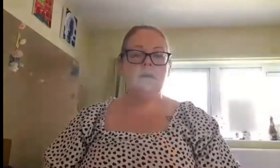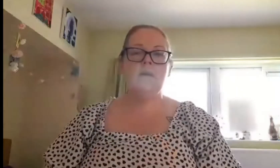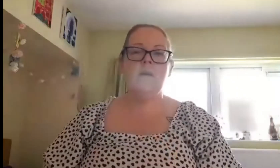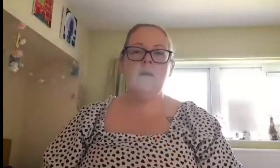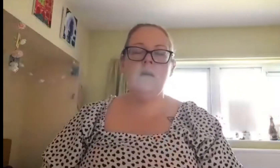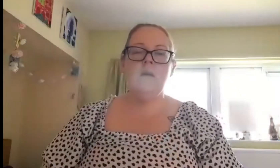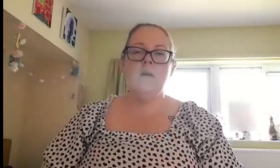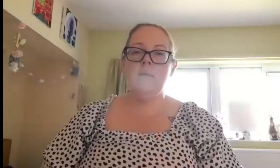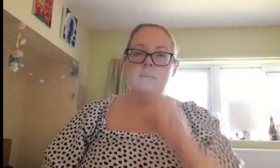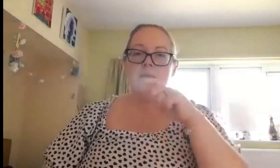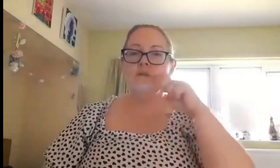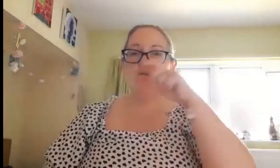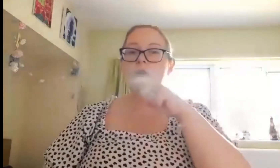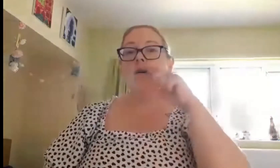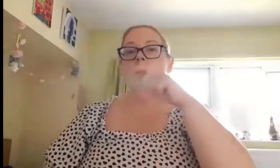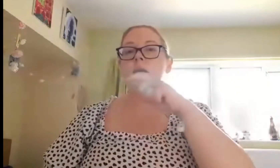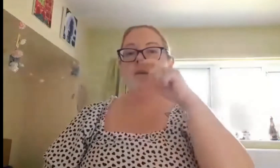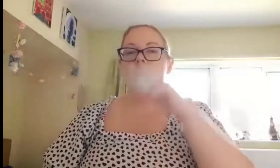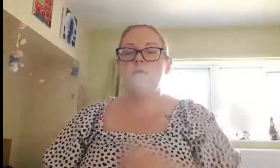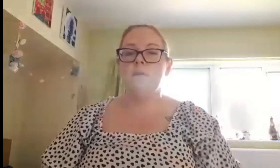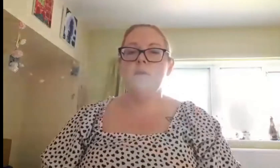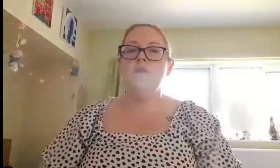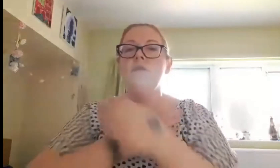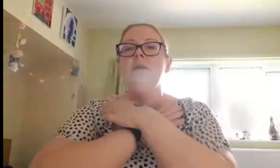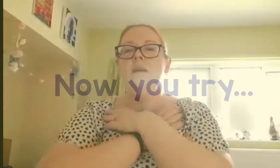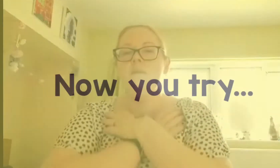or maybe even some chocolate from the ones you love.